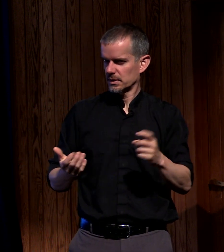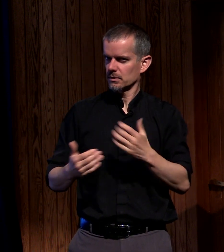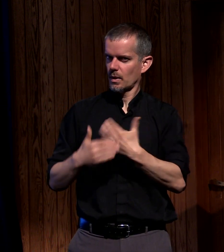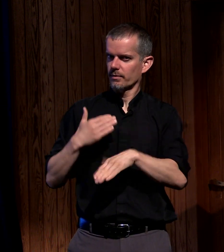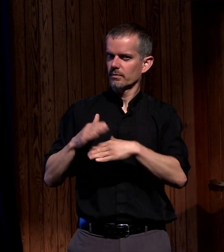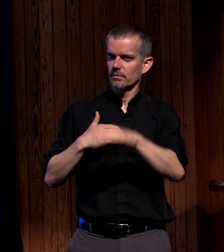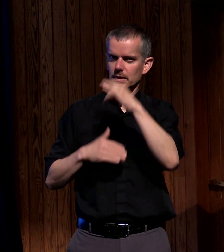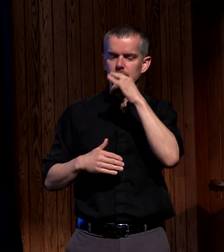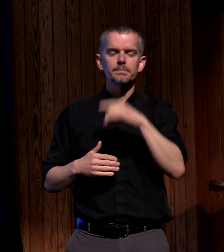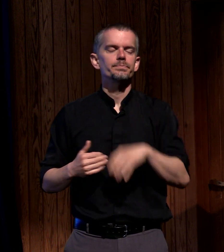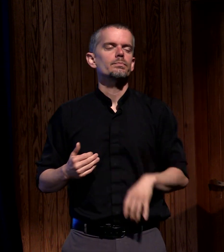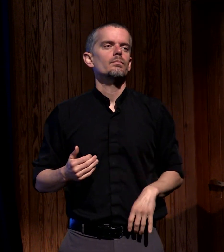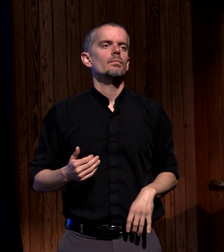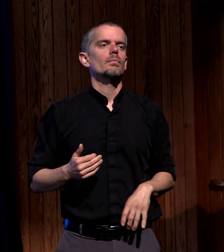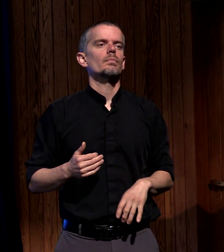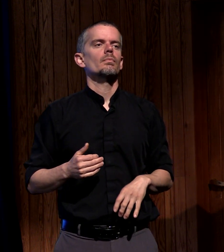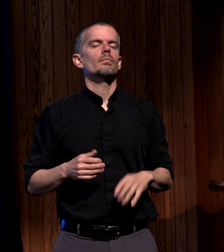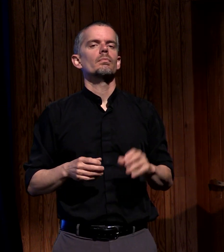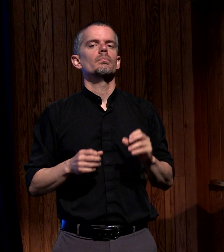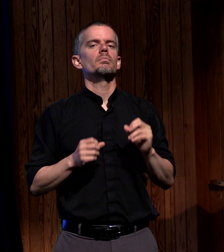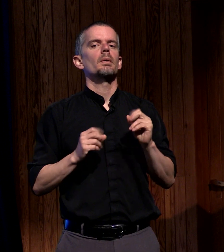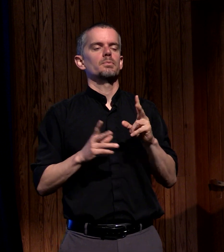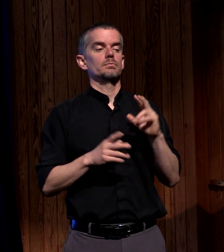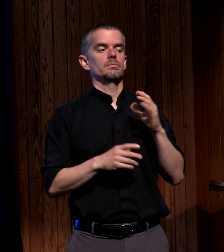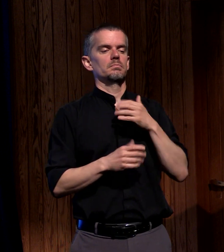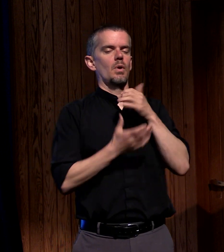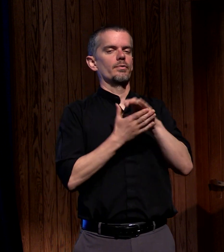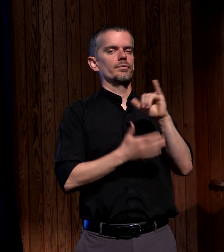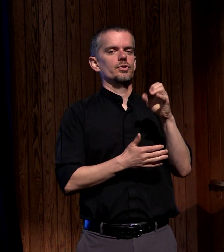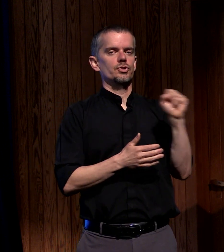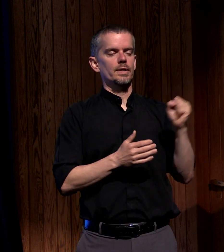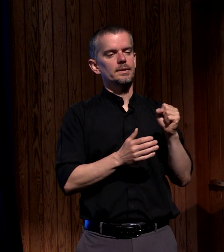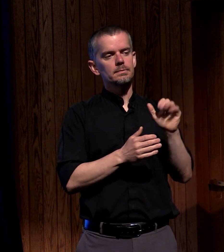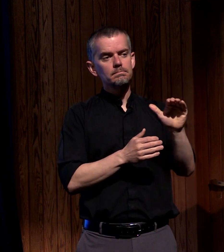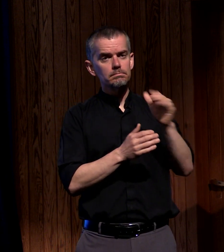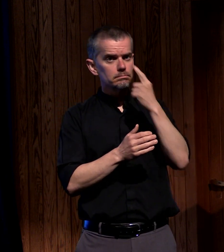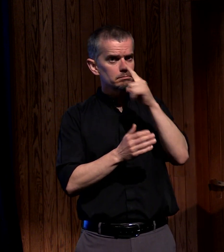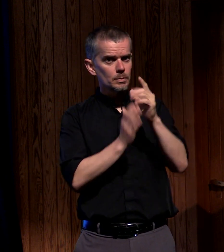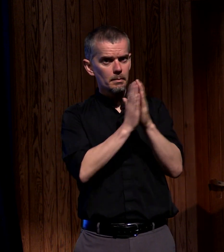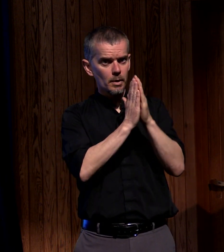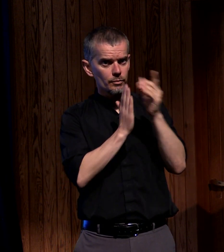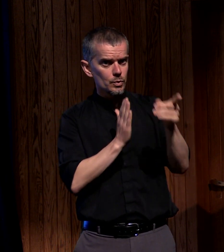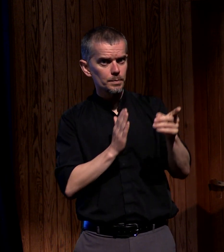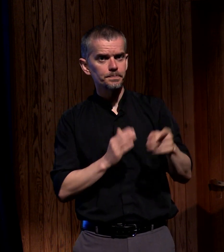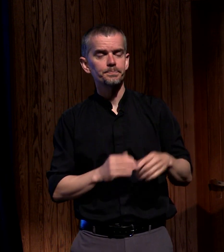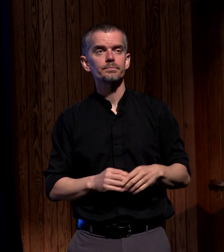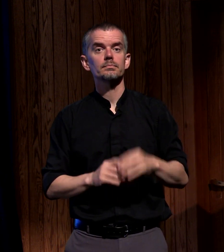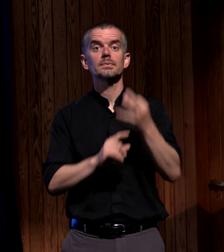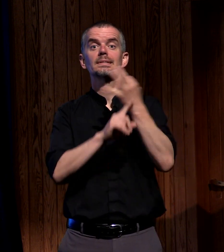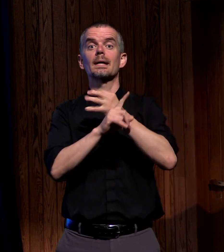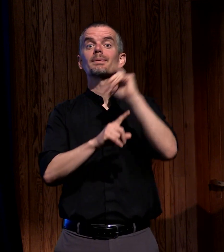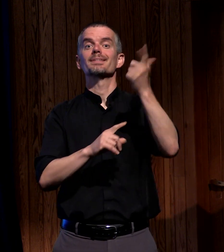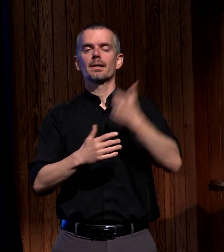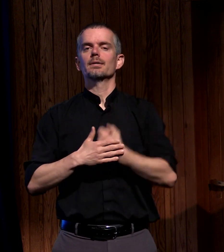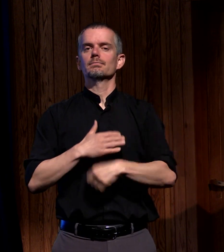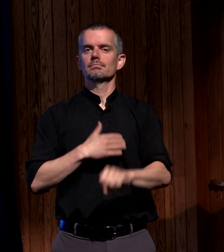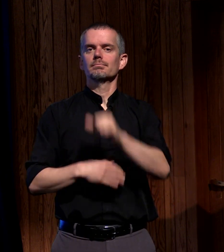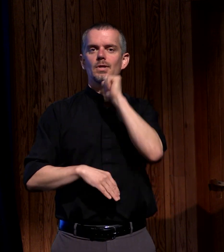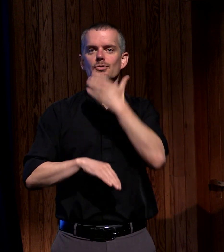an opportunity came and Jess asked if she could pray for her nine months later she gave birth to a daughter that she named